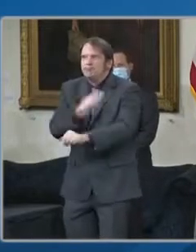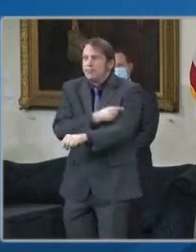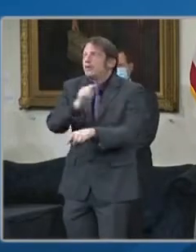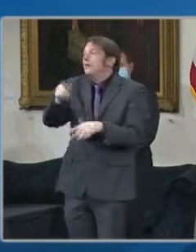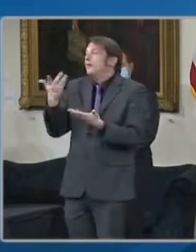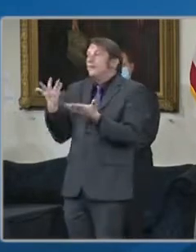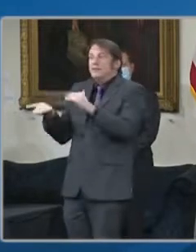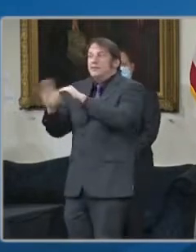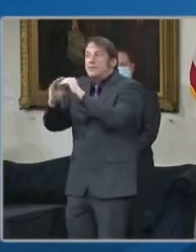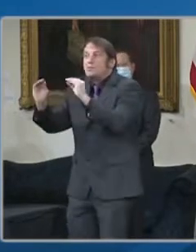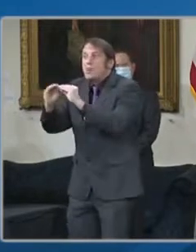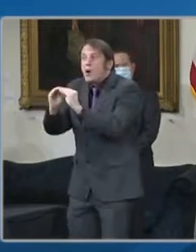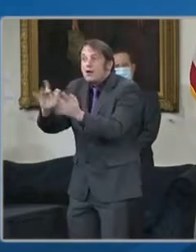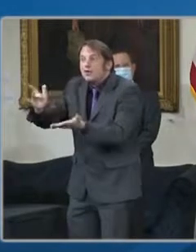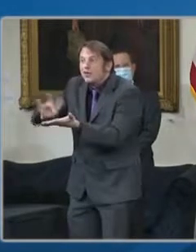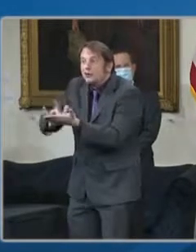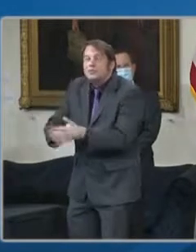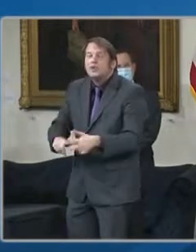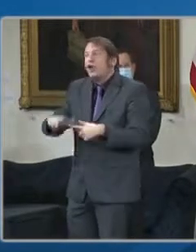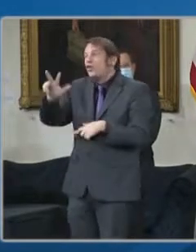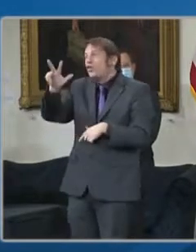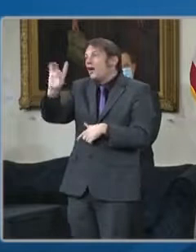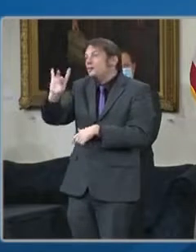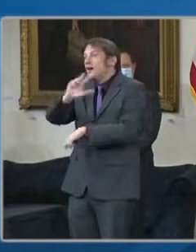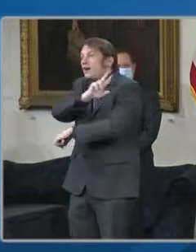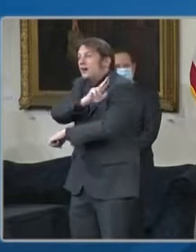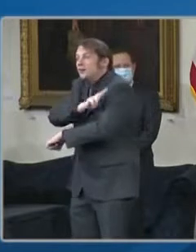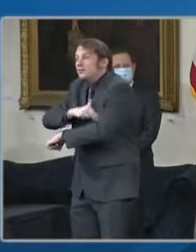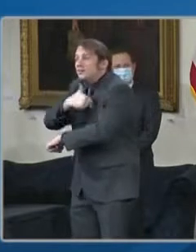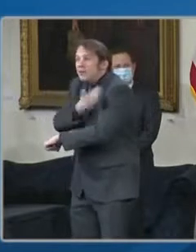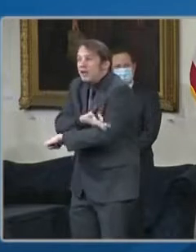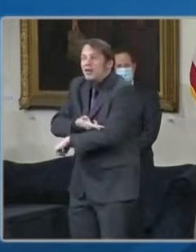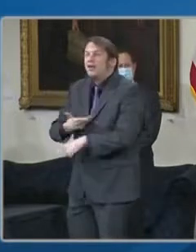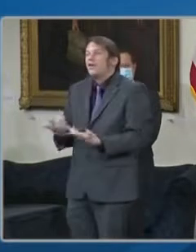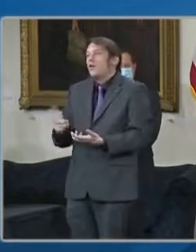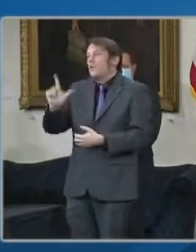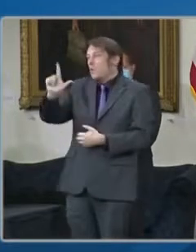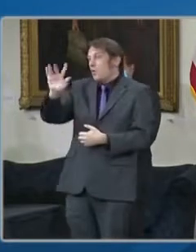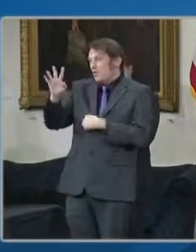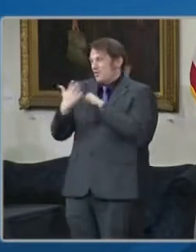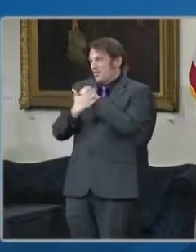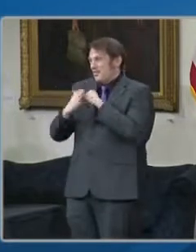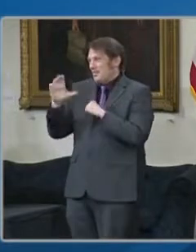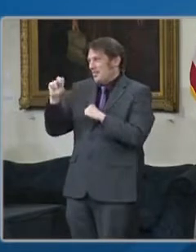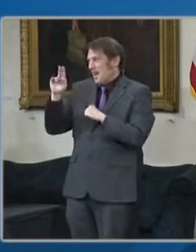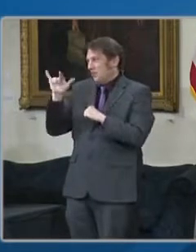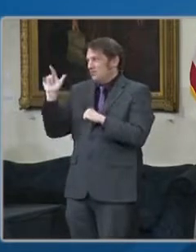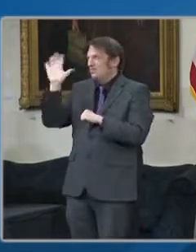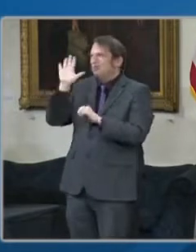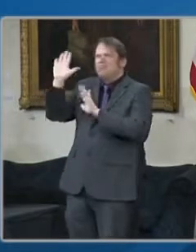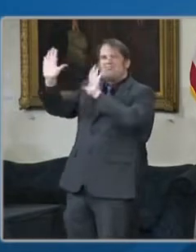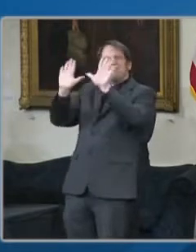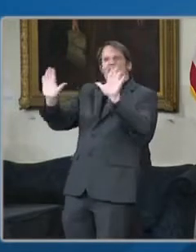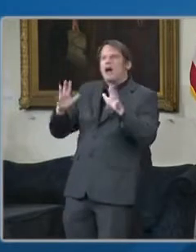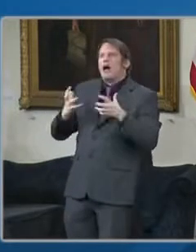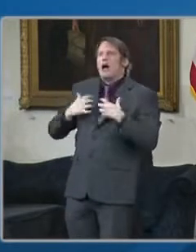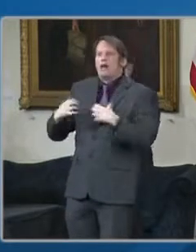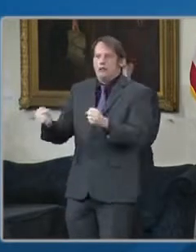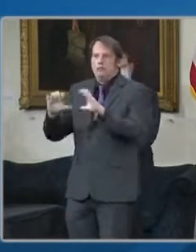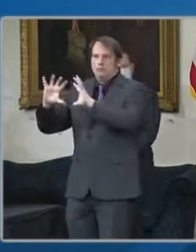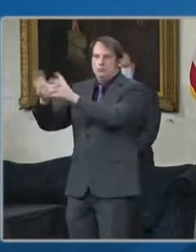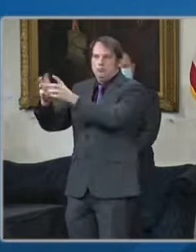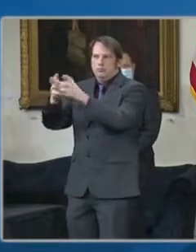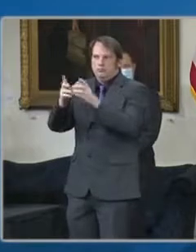hospitals and our 24 county health departments. Our plan calls for the number of distribution